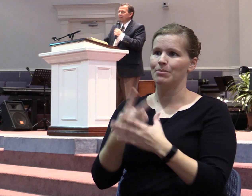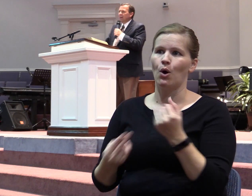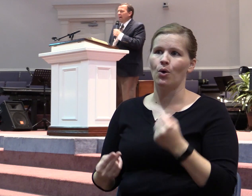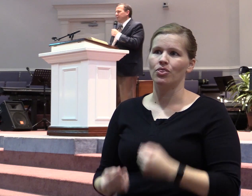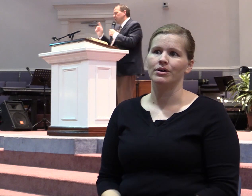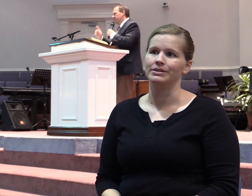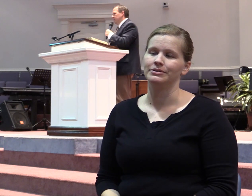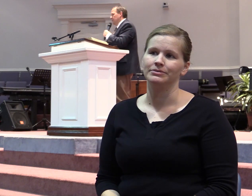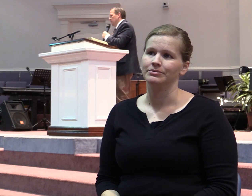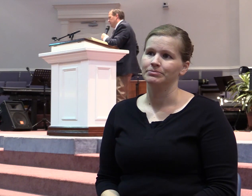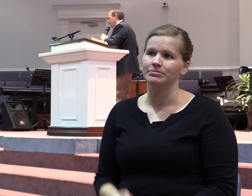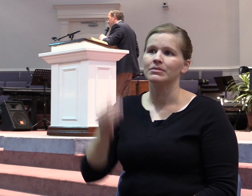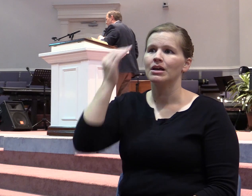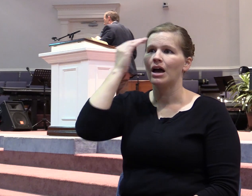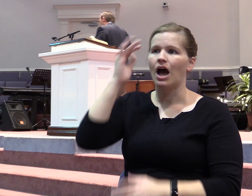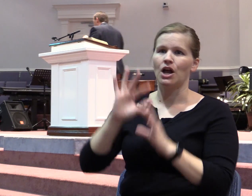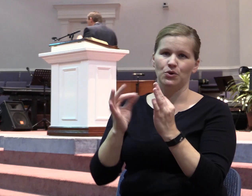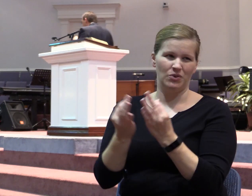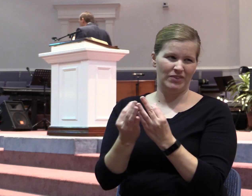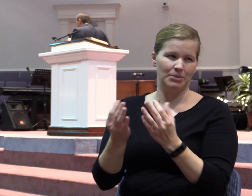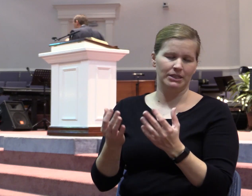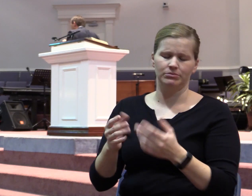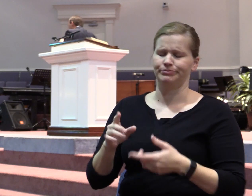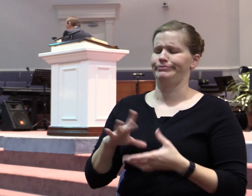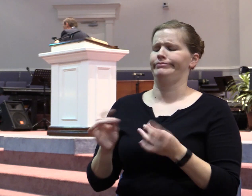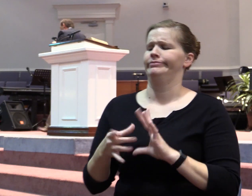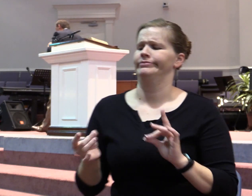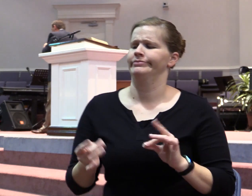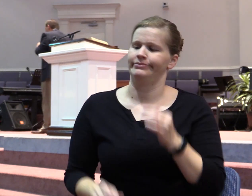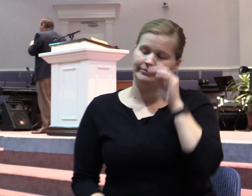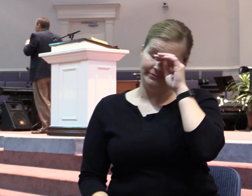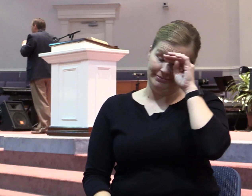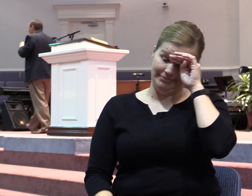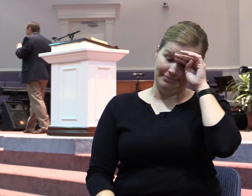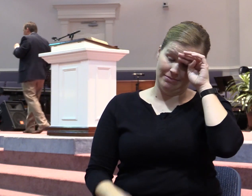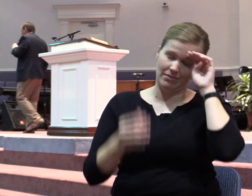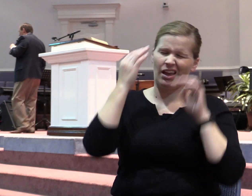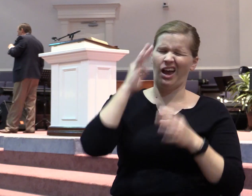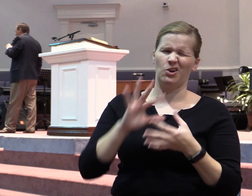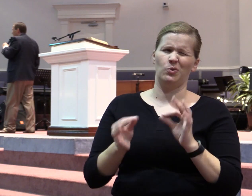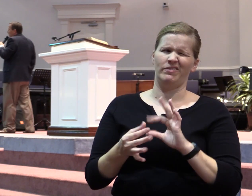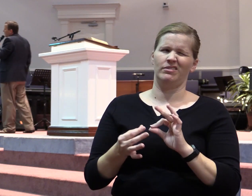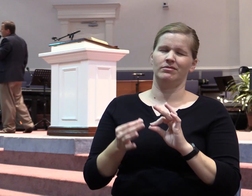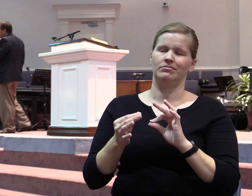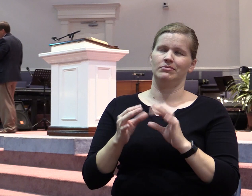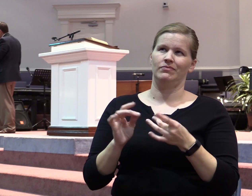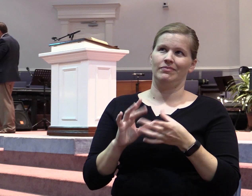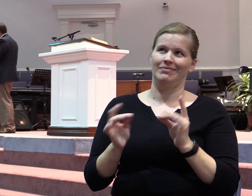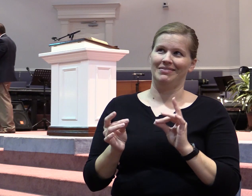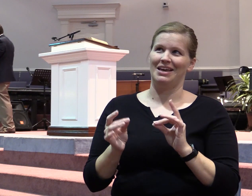I knew a family one time. I'm going to couch my language here because we're on the internet. But I knew a family one time, whether in the spirit or not,